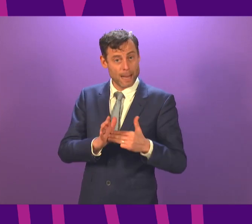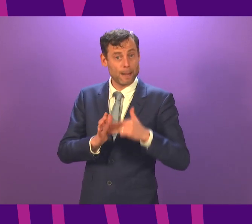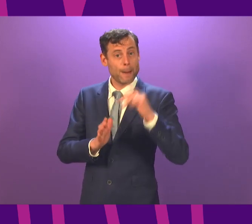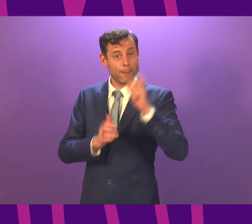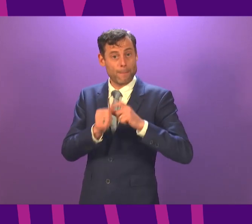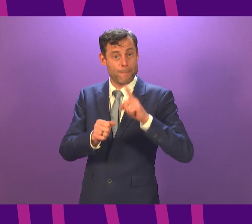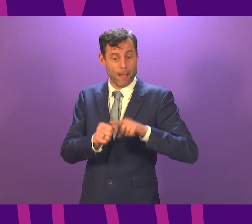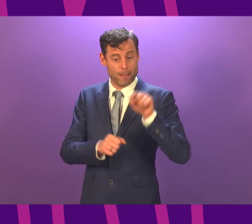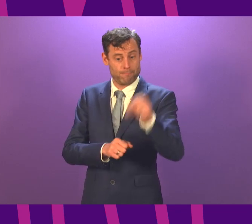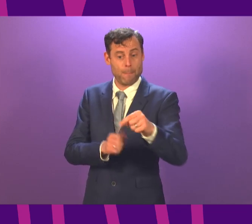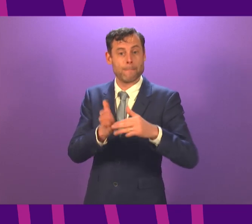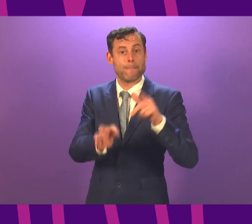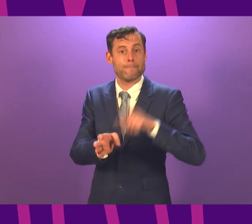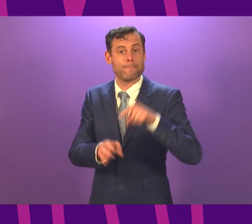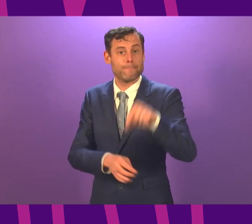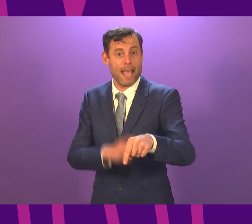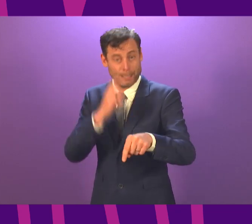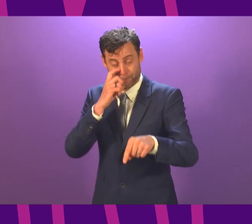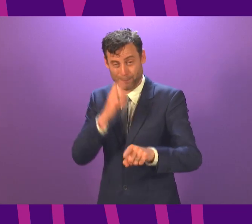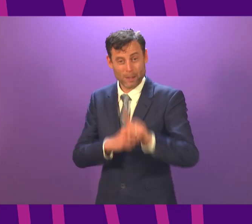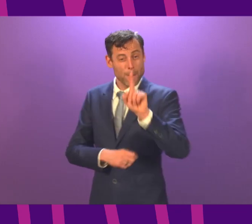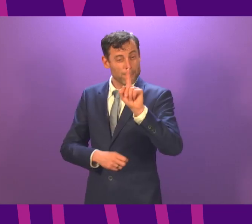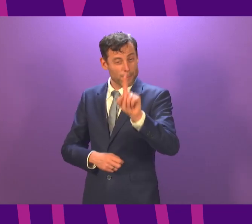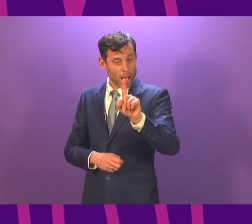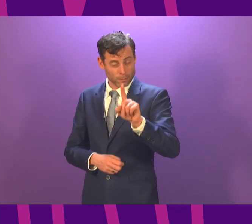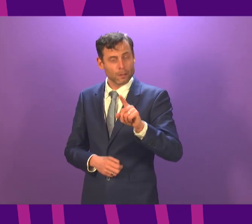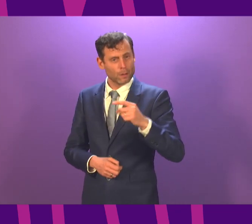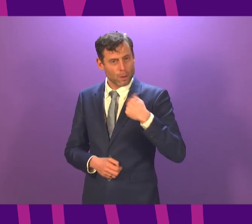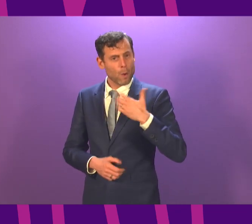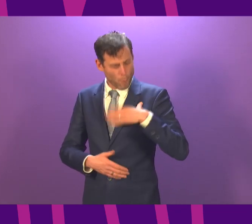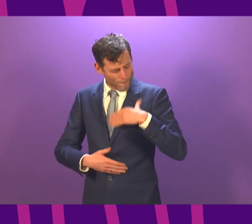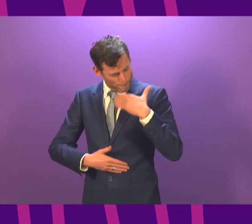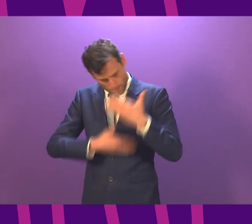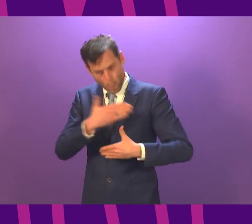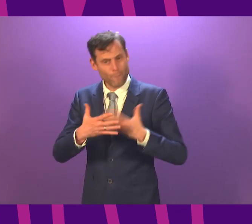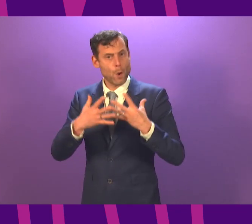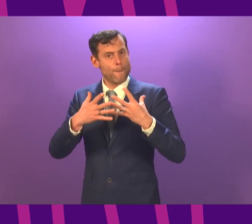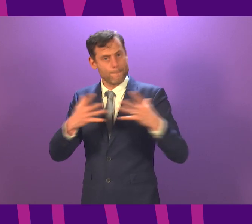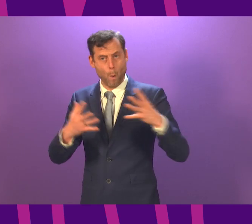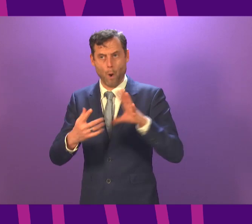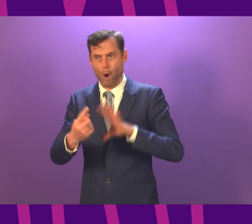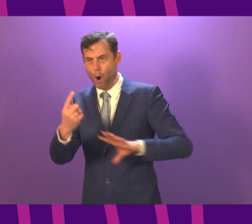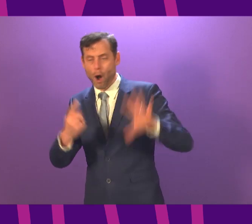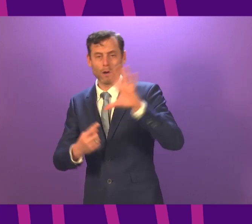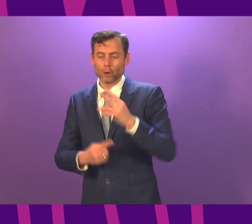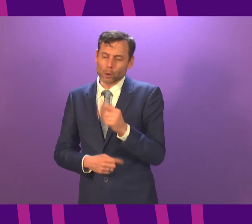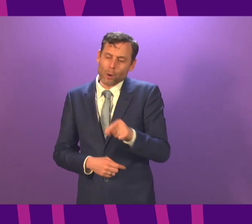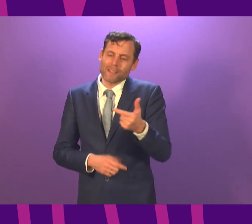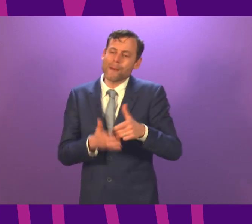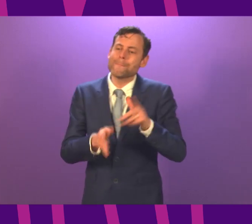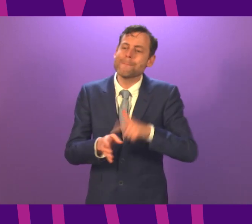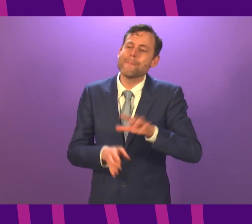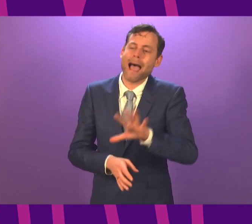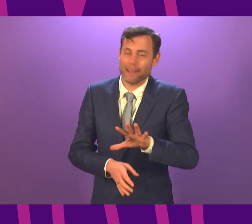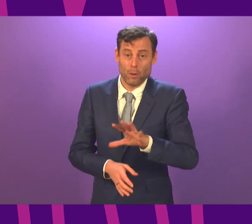that list by early May but we want to accelerate that if it is possible to do and that's what we've tasked the vaccination team with exploring